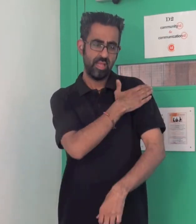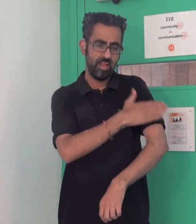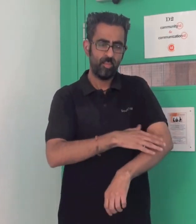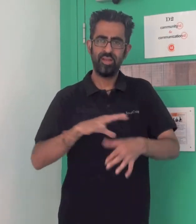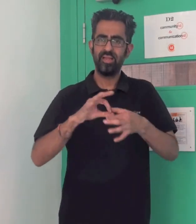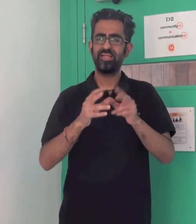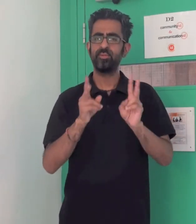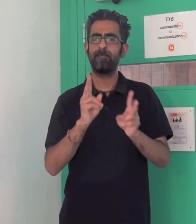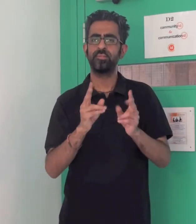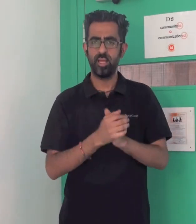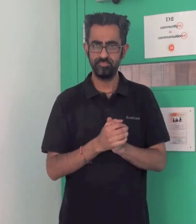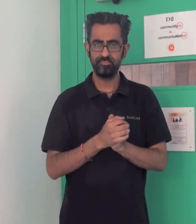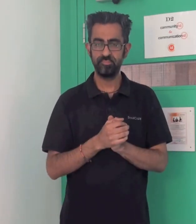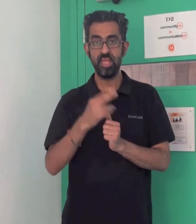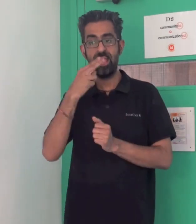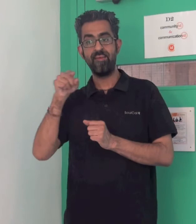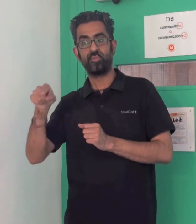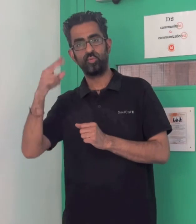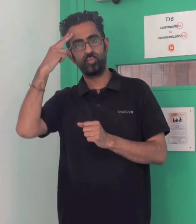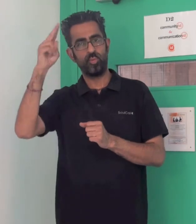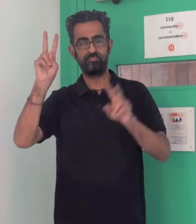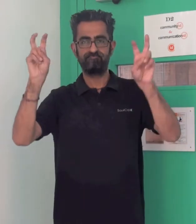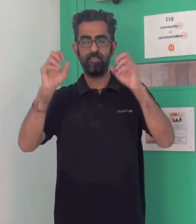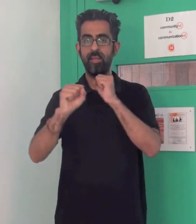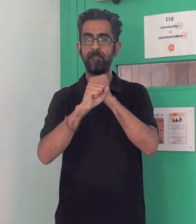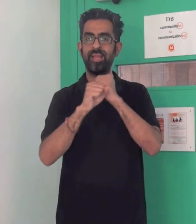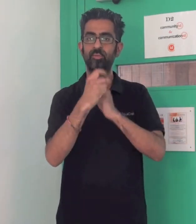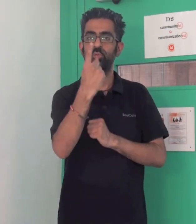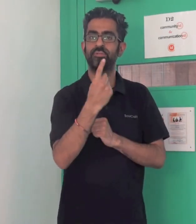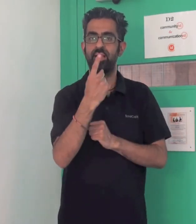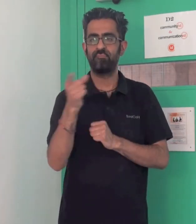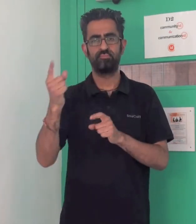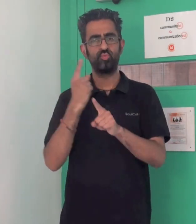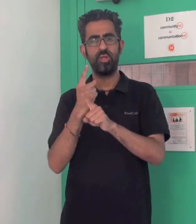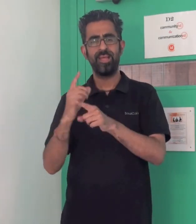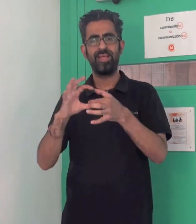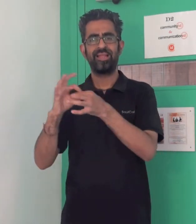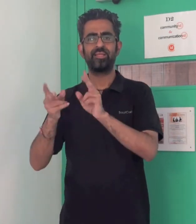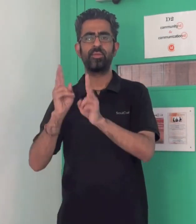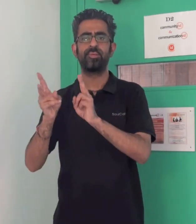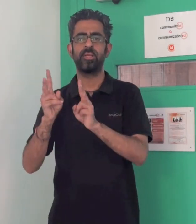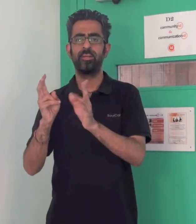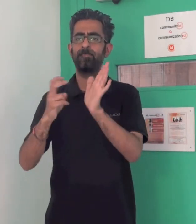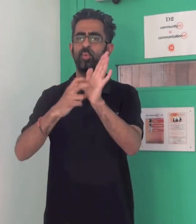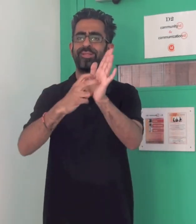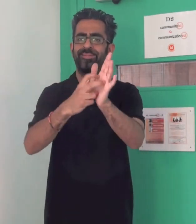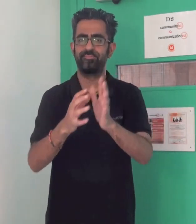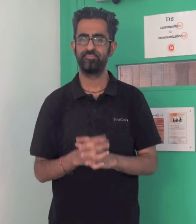which is linked to the limbs of your body which affect interpreters. The second workshop in the afternoon will be called Marketing